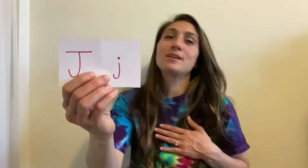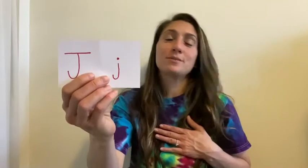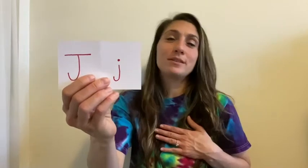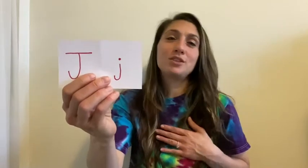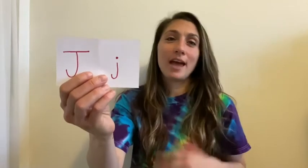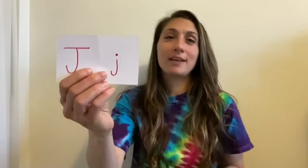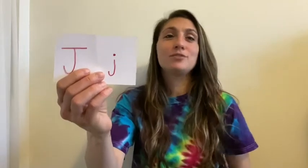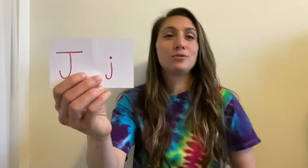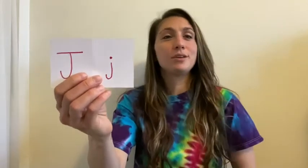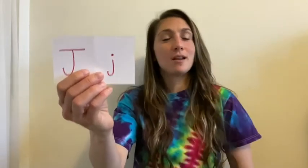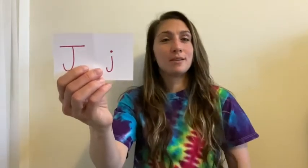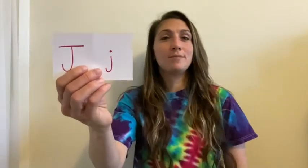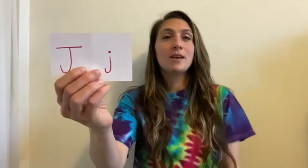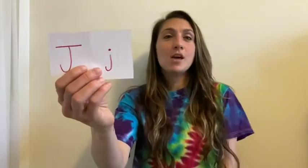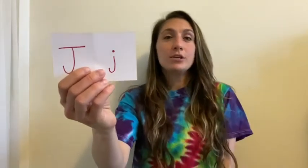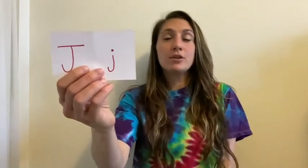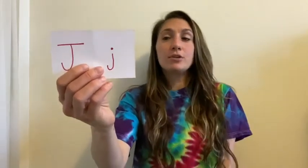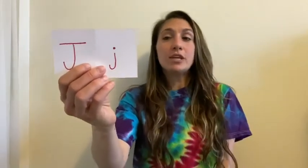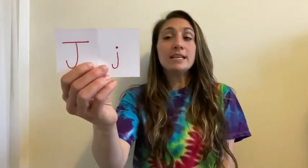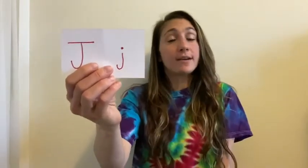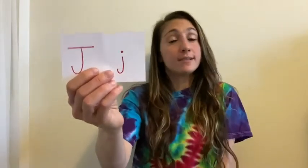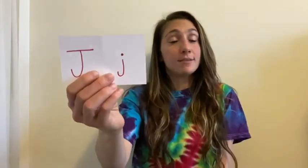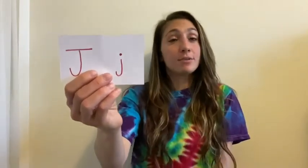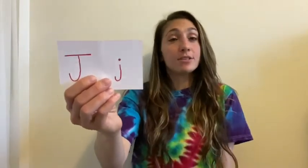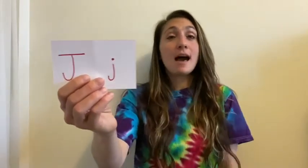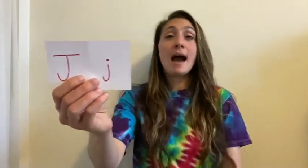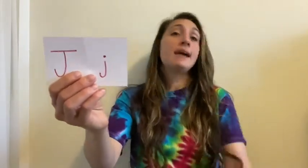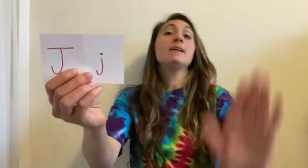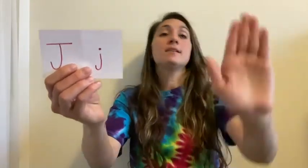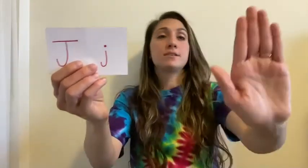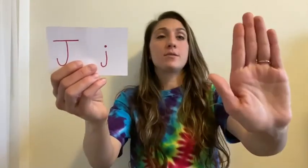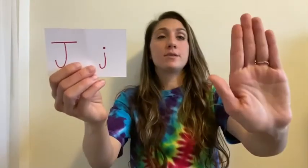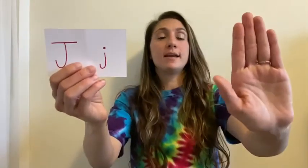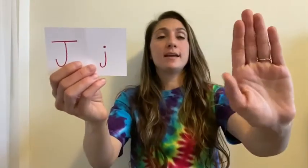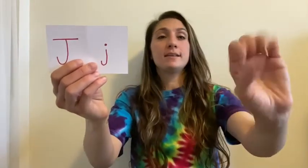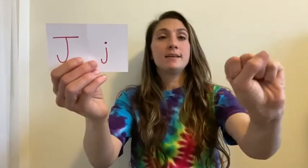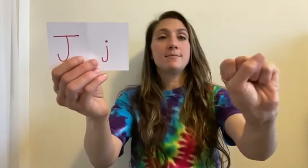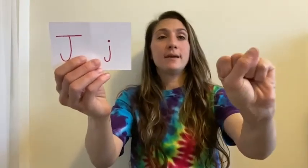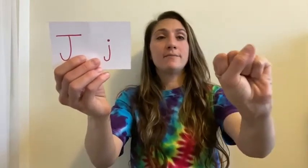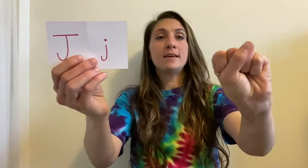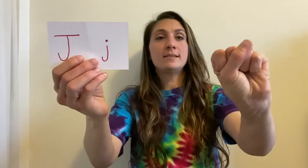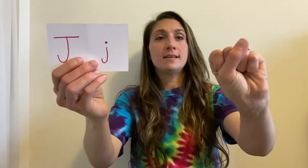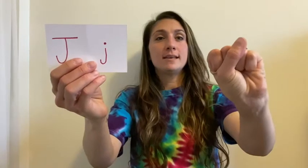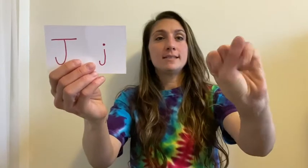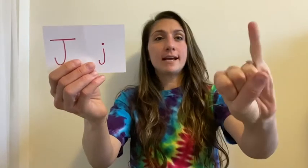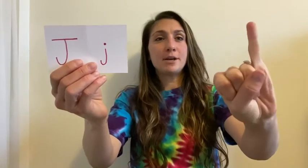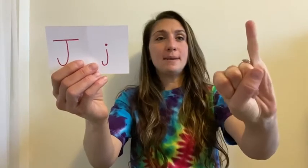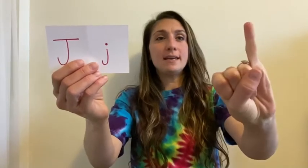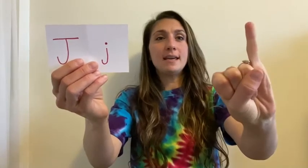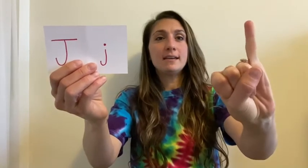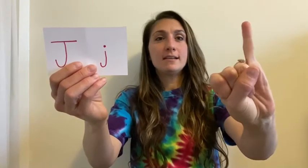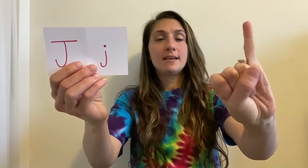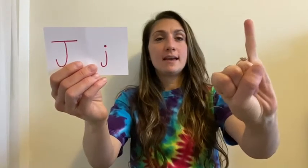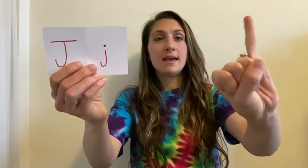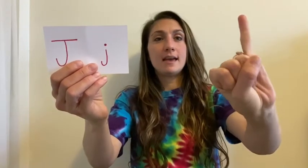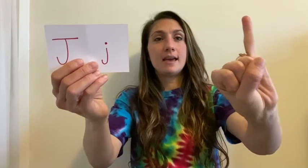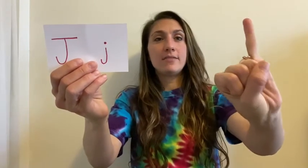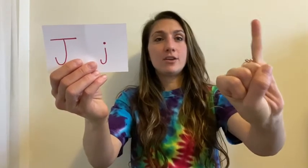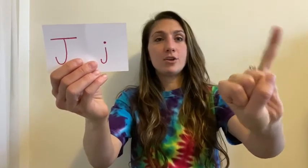with J. Juliana. So the J is very similar to the I. Start with your hand, make a fist, stick out your pinky, and then you're gonna